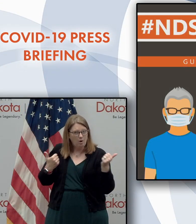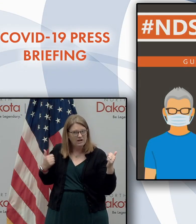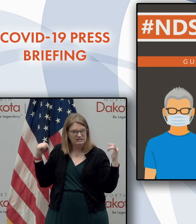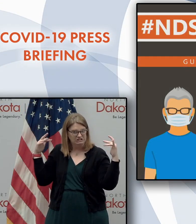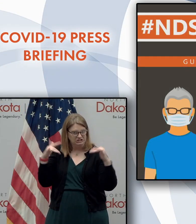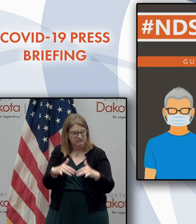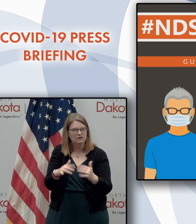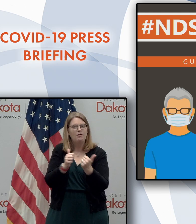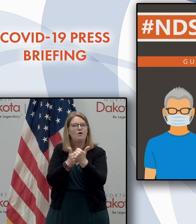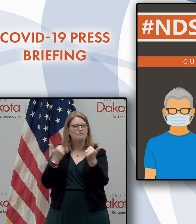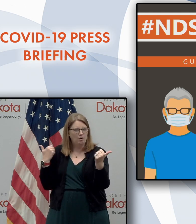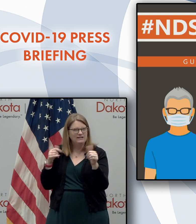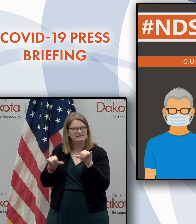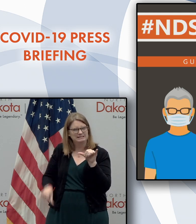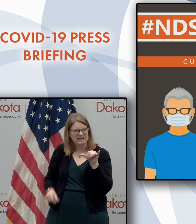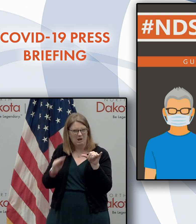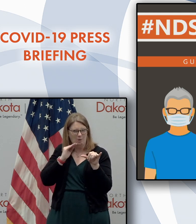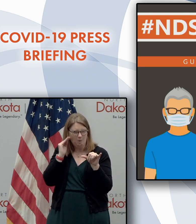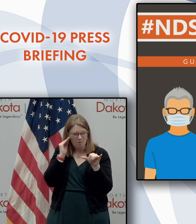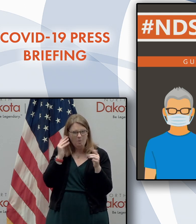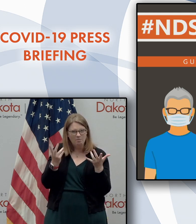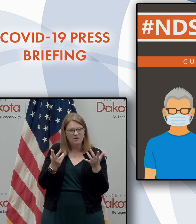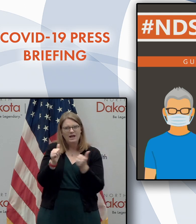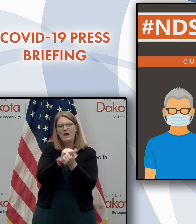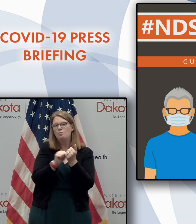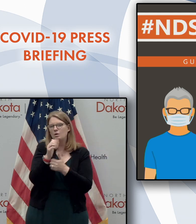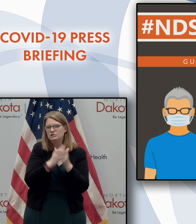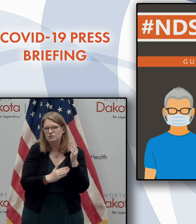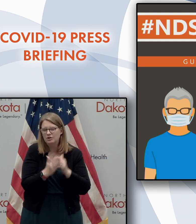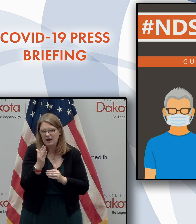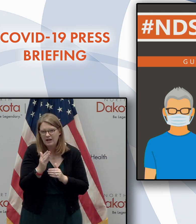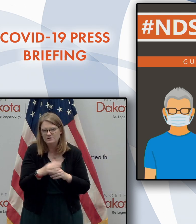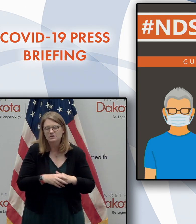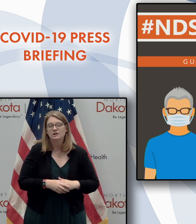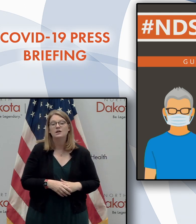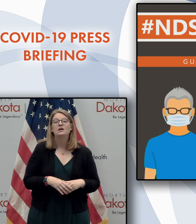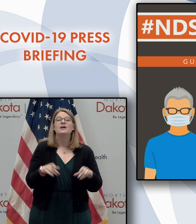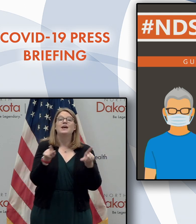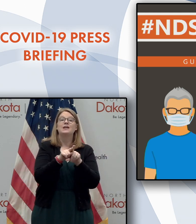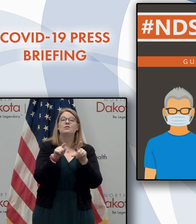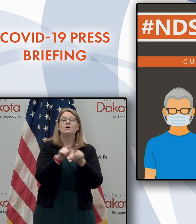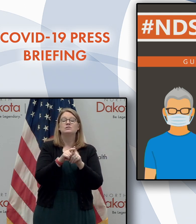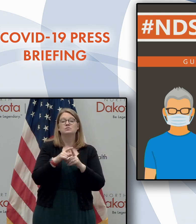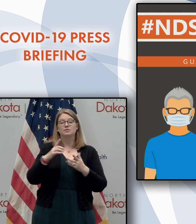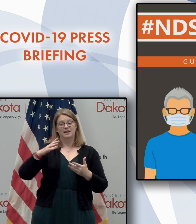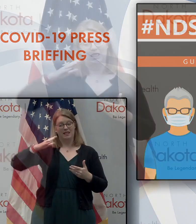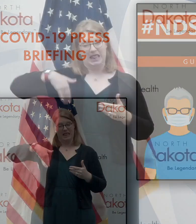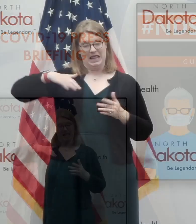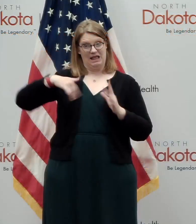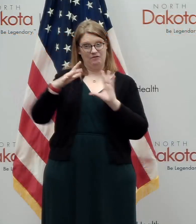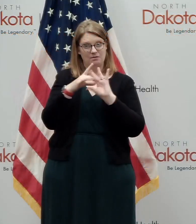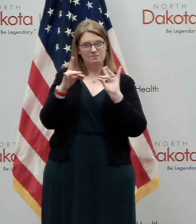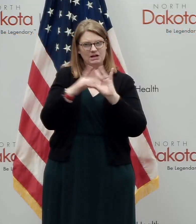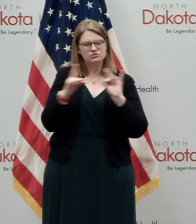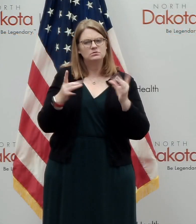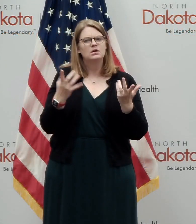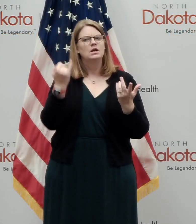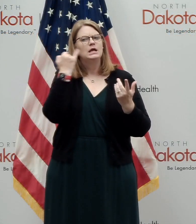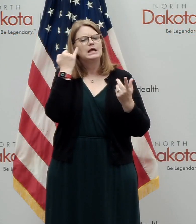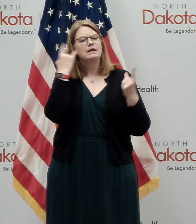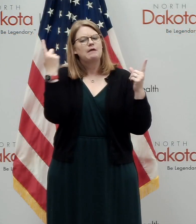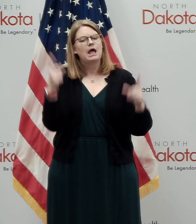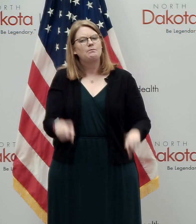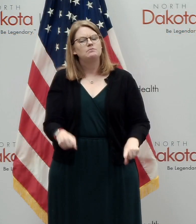important things that we can do. And then again, I want to just put an extra note that we haven't mentioned before. But if you're one of those individuals